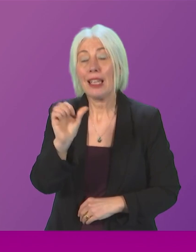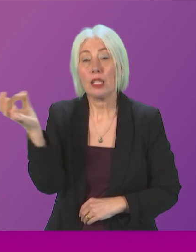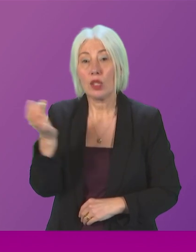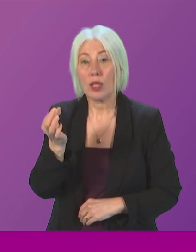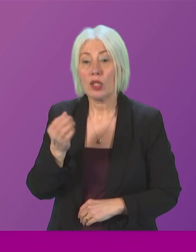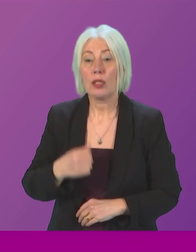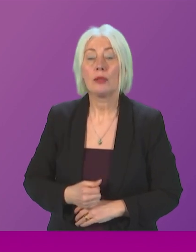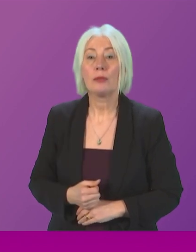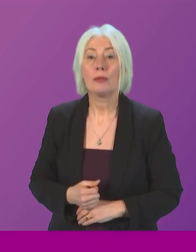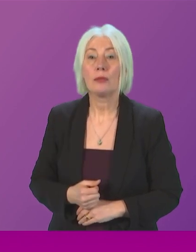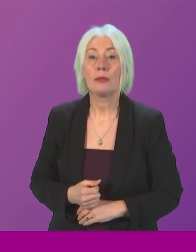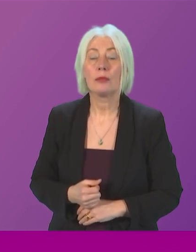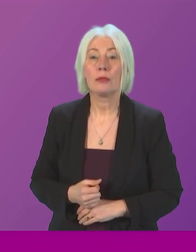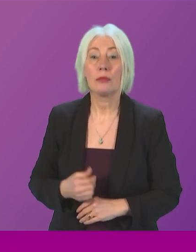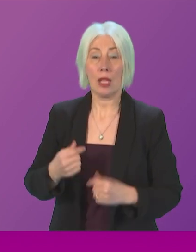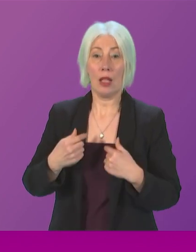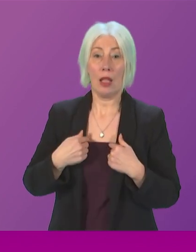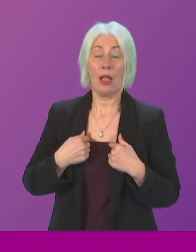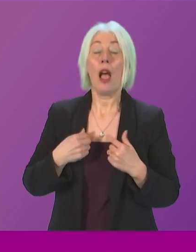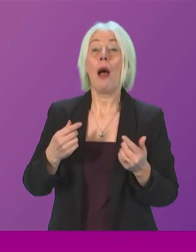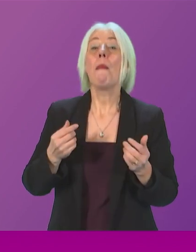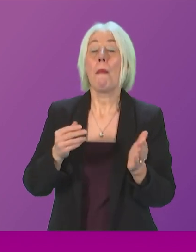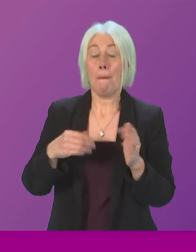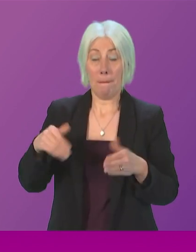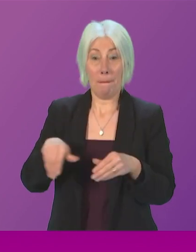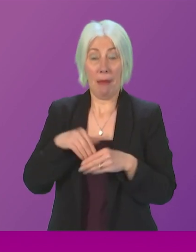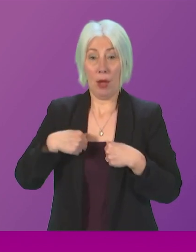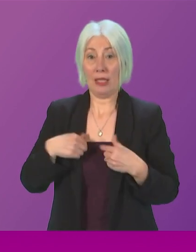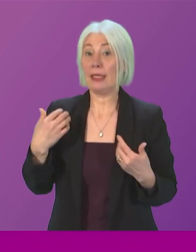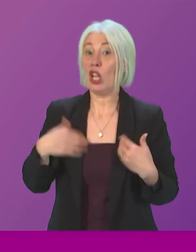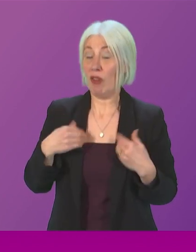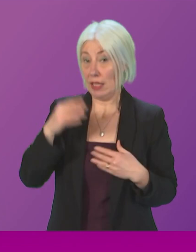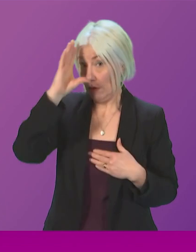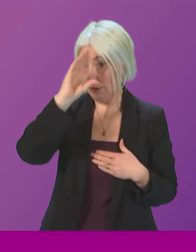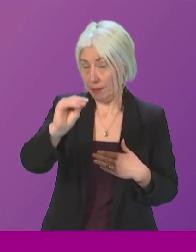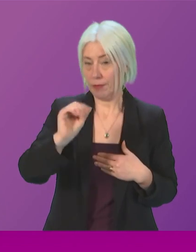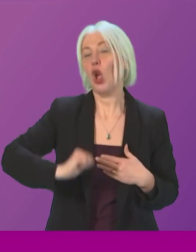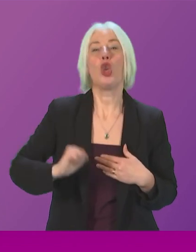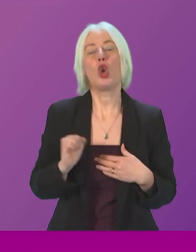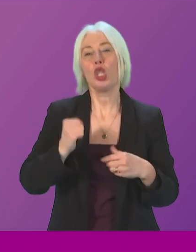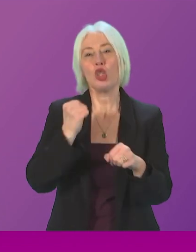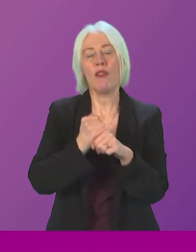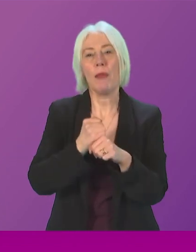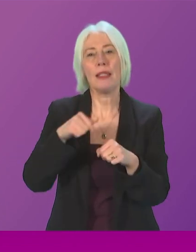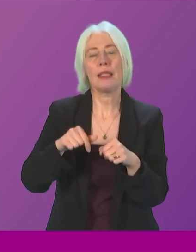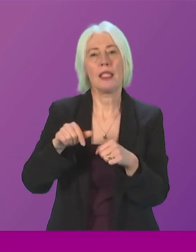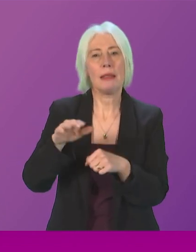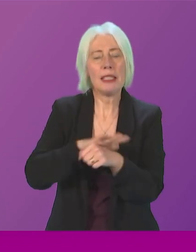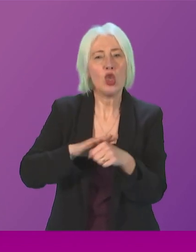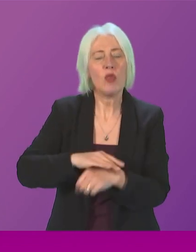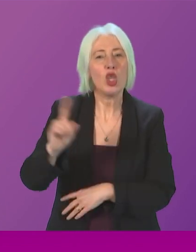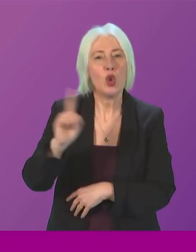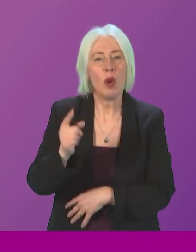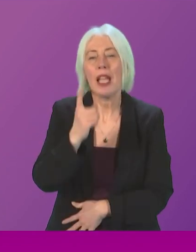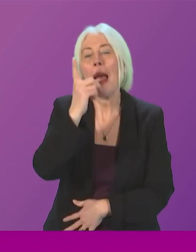refer to my entry in the register of members interests to ask the first minister what the Scottish government's position is on the